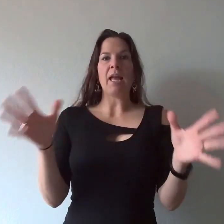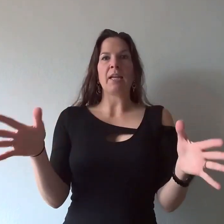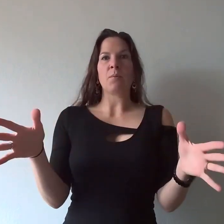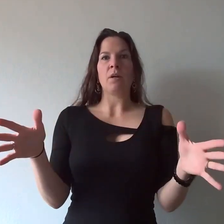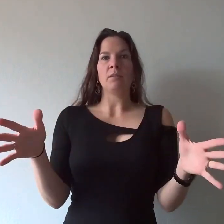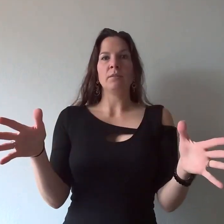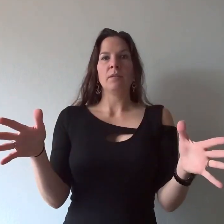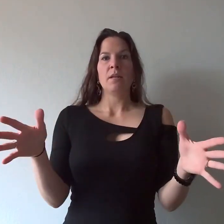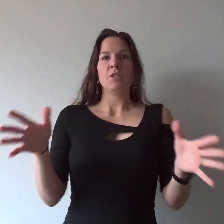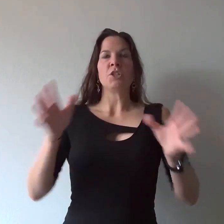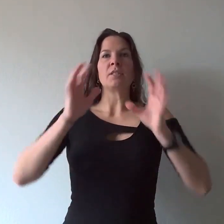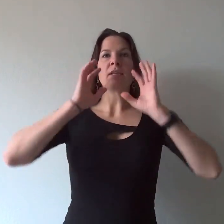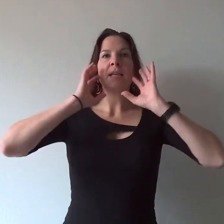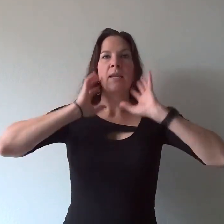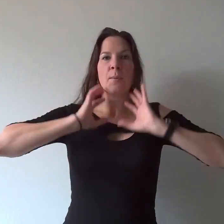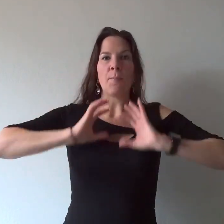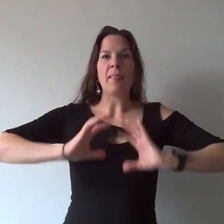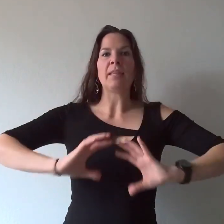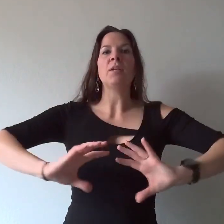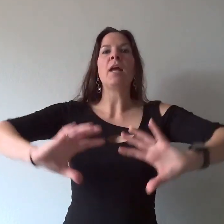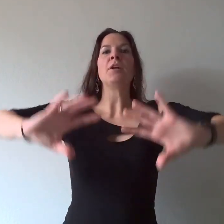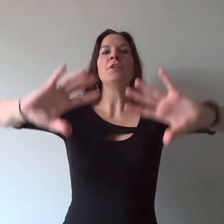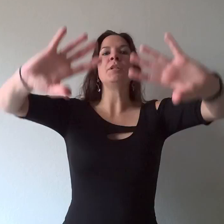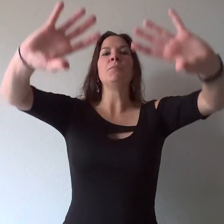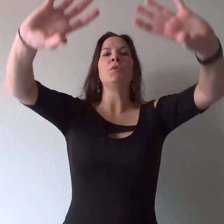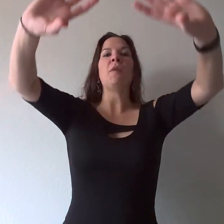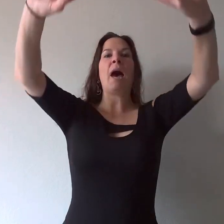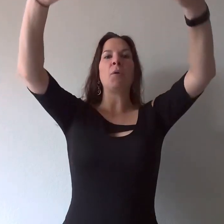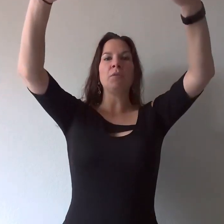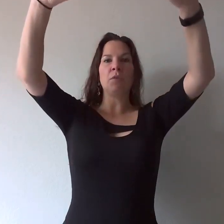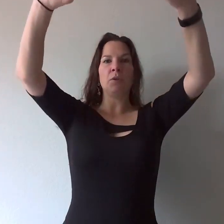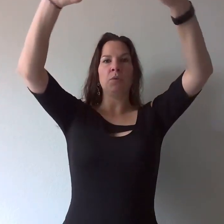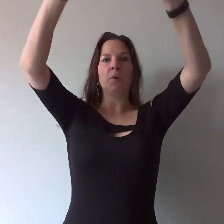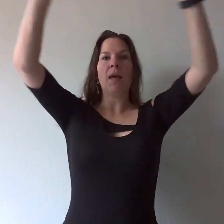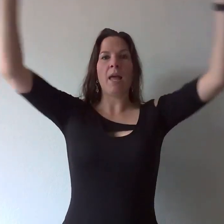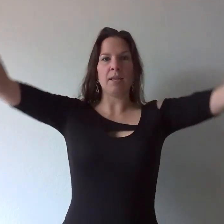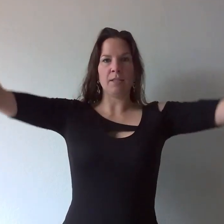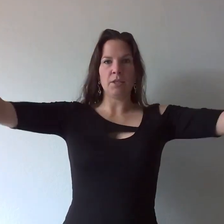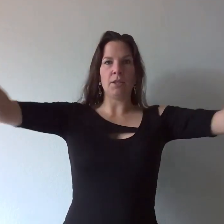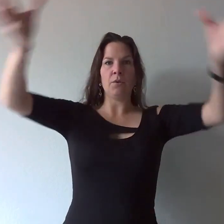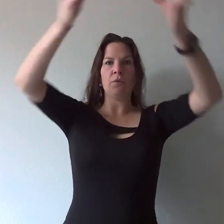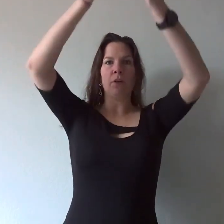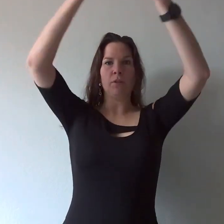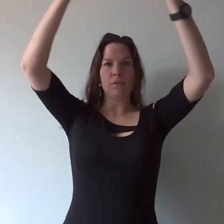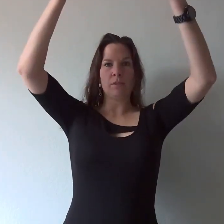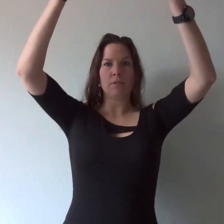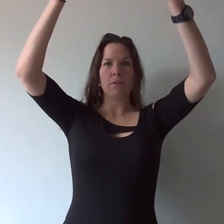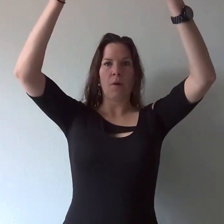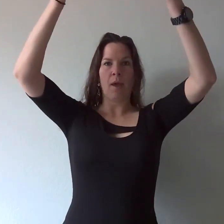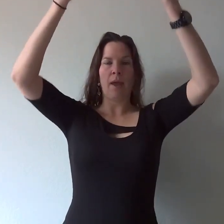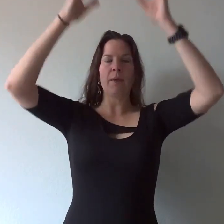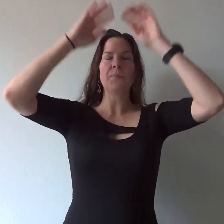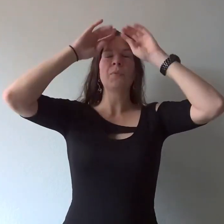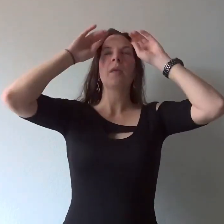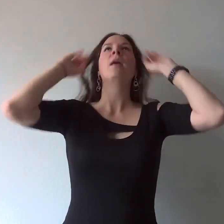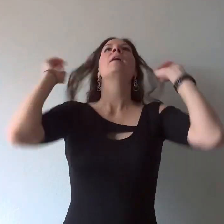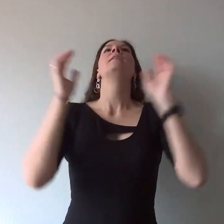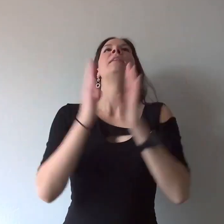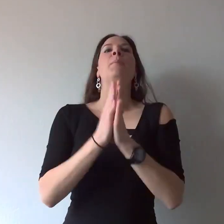anyone just let the energy move out of you and into the universe ok? step